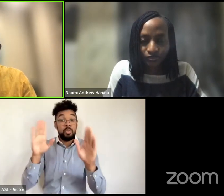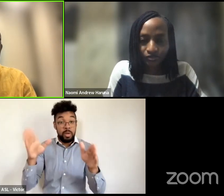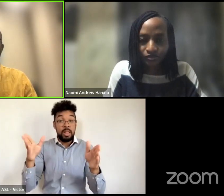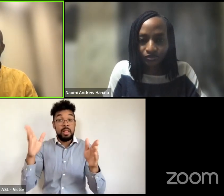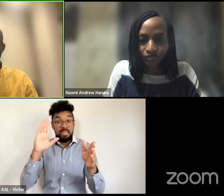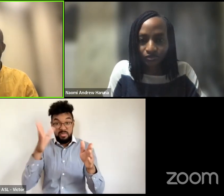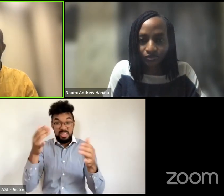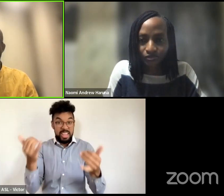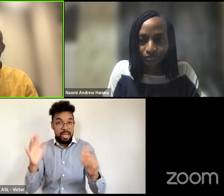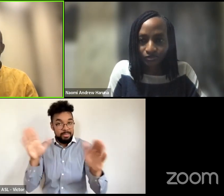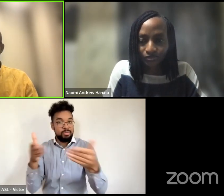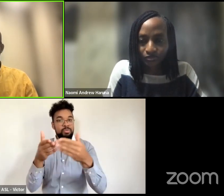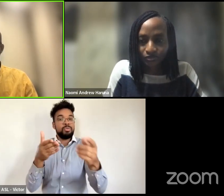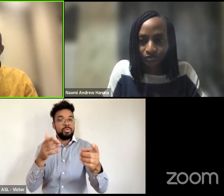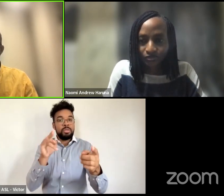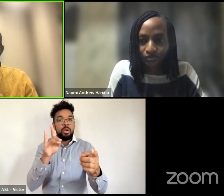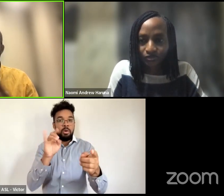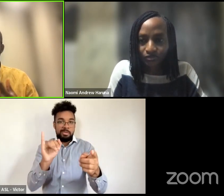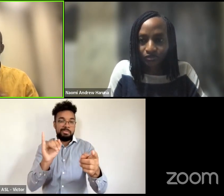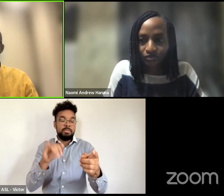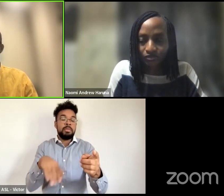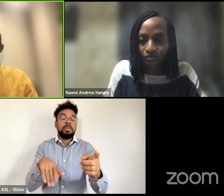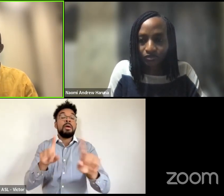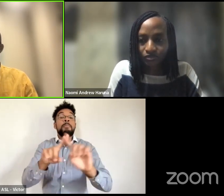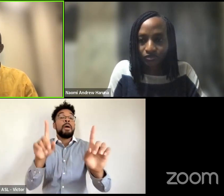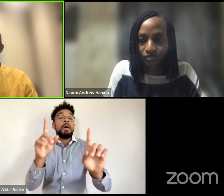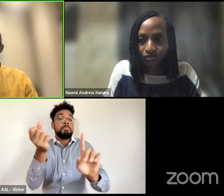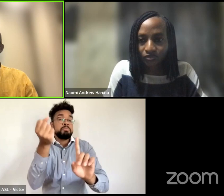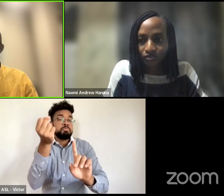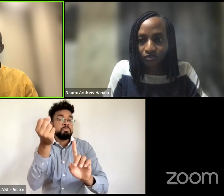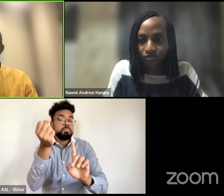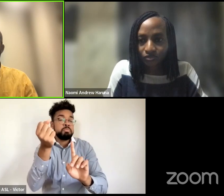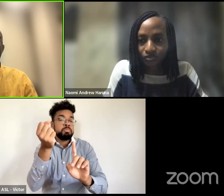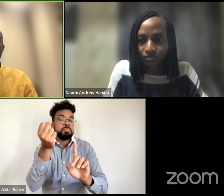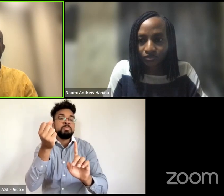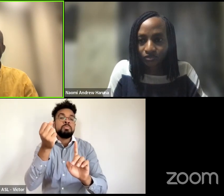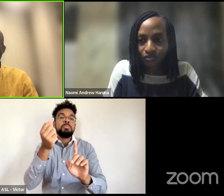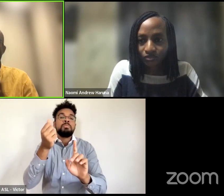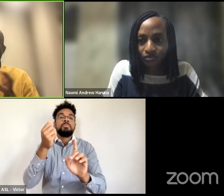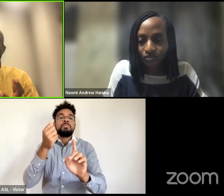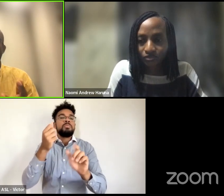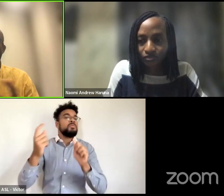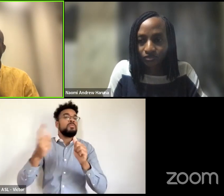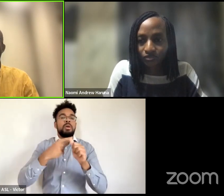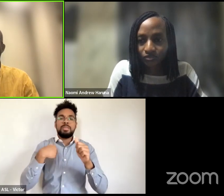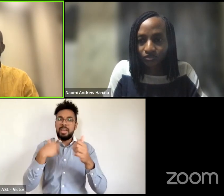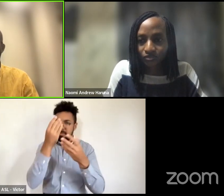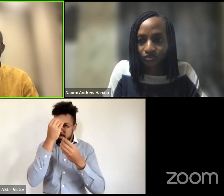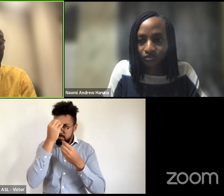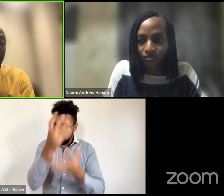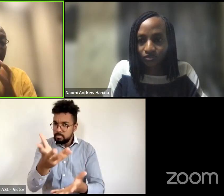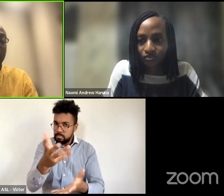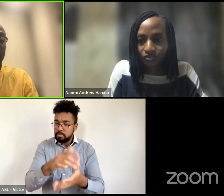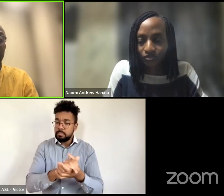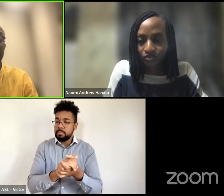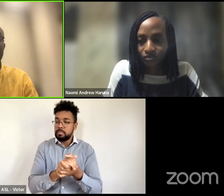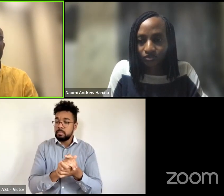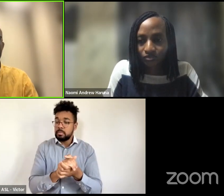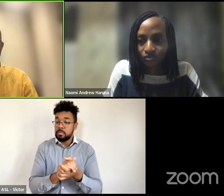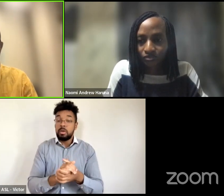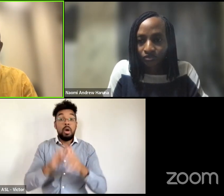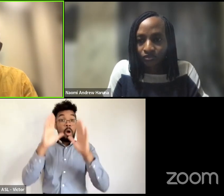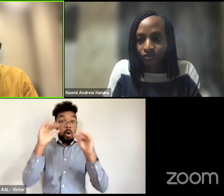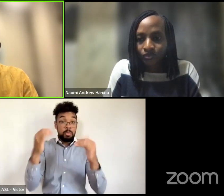in a minute um but i would like to say that um i'm hoping that part of what we're going to be coming out of this